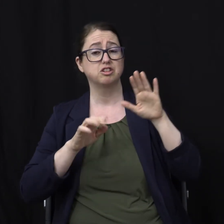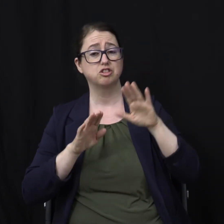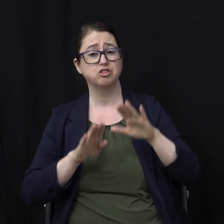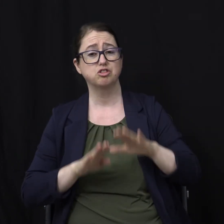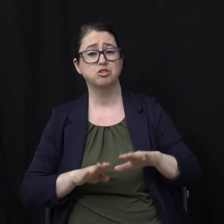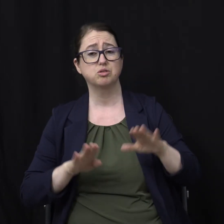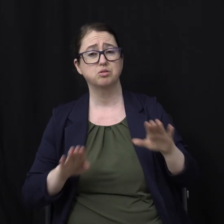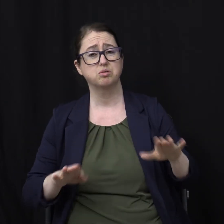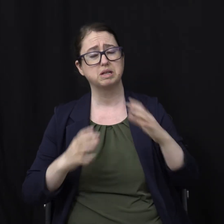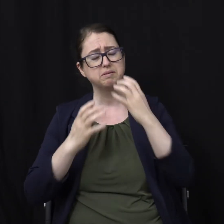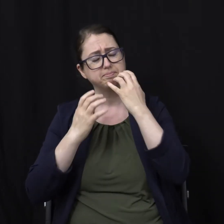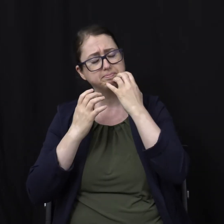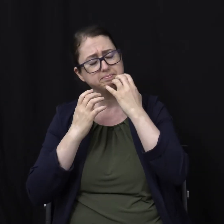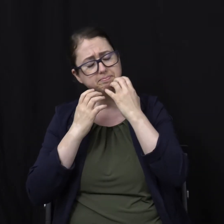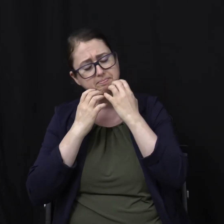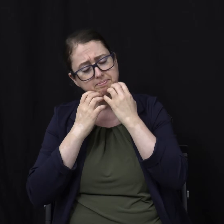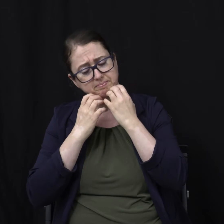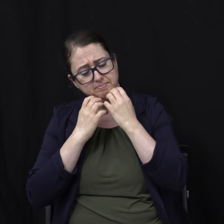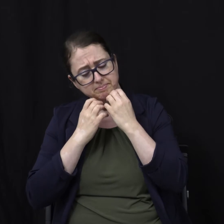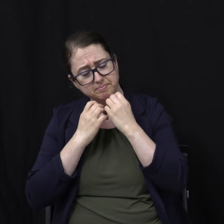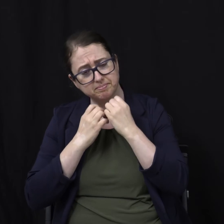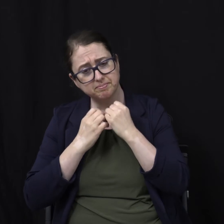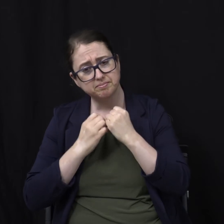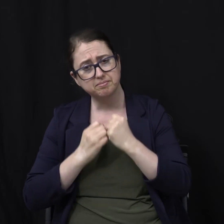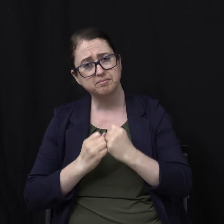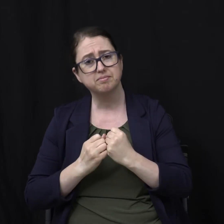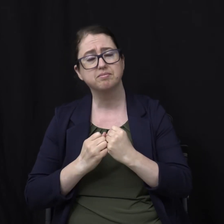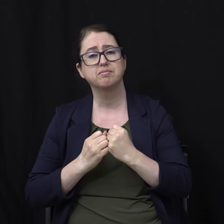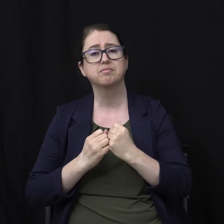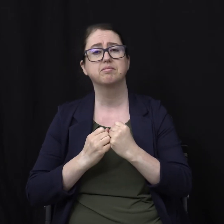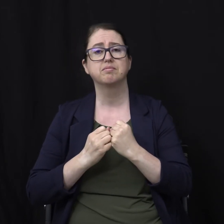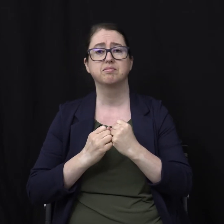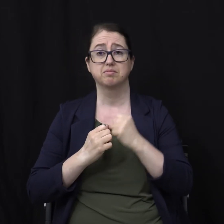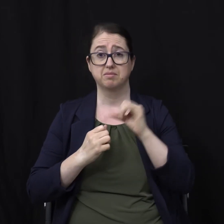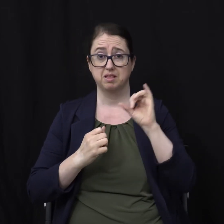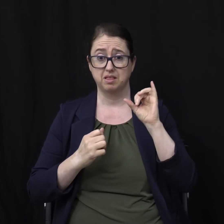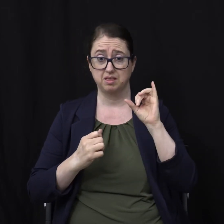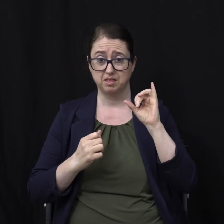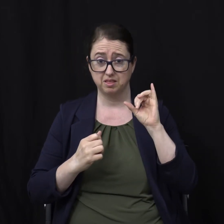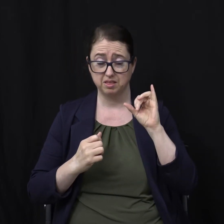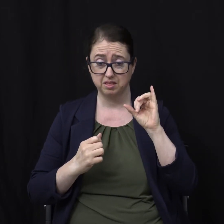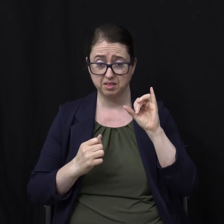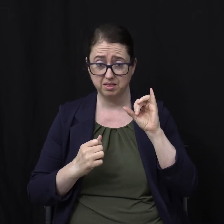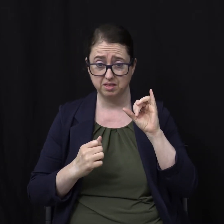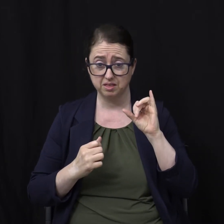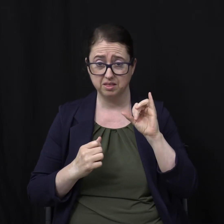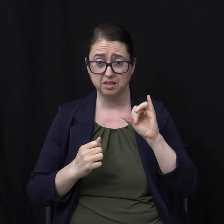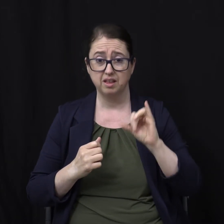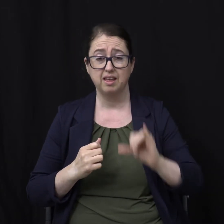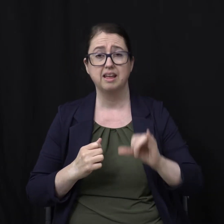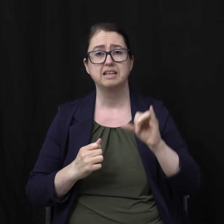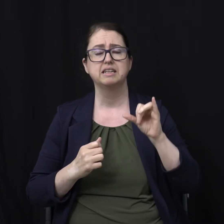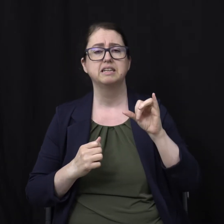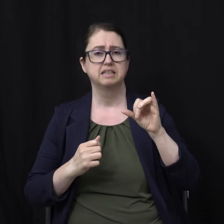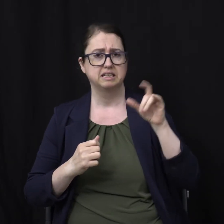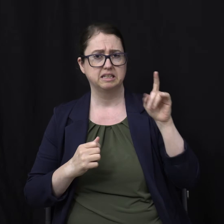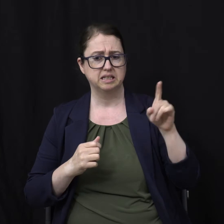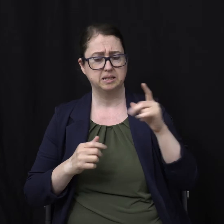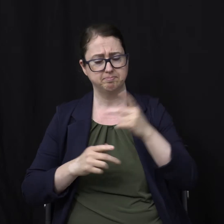treasure Is a charge that on himself he